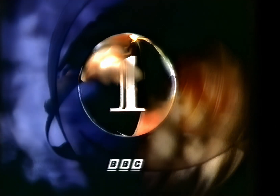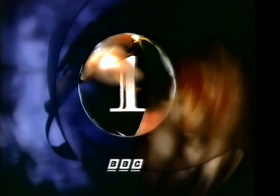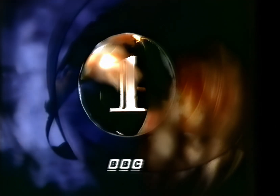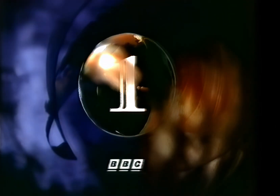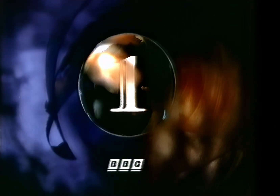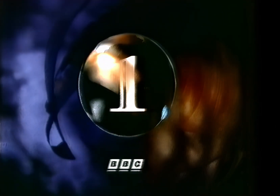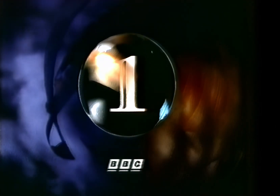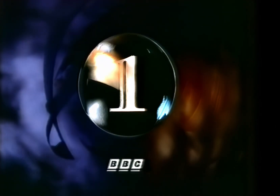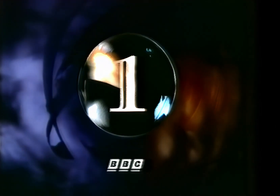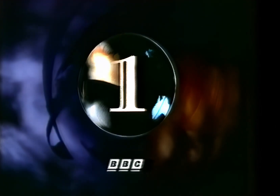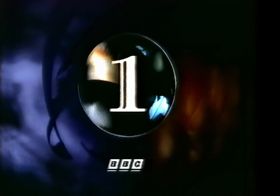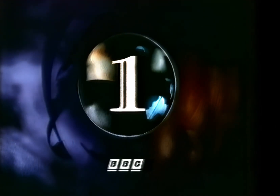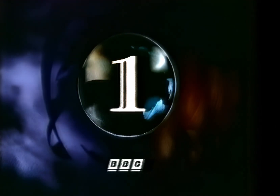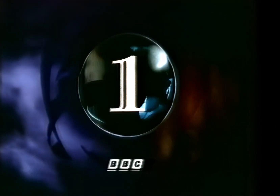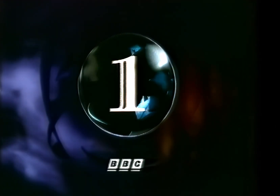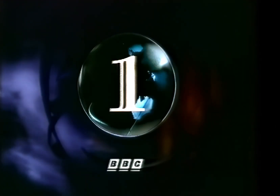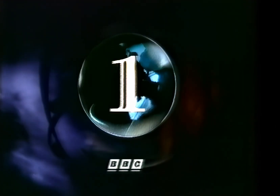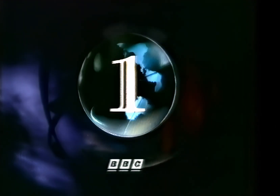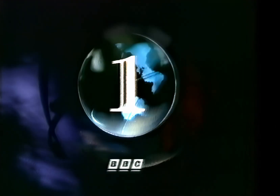difficulties in our magazine programme, See Here.